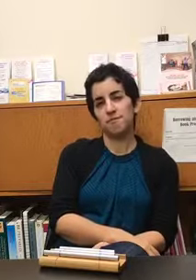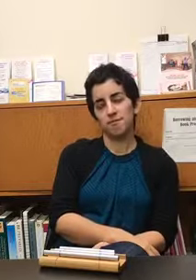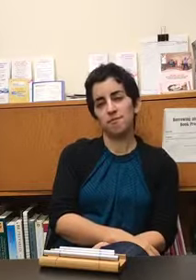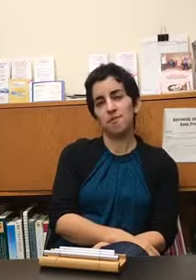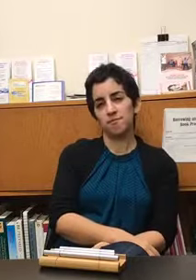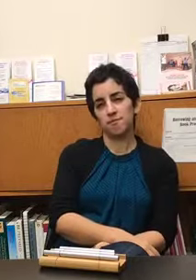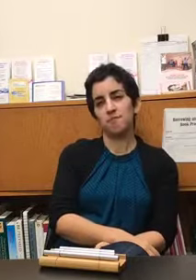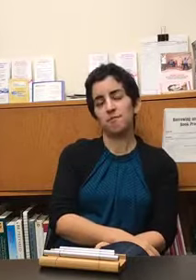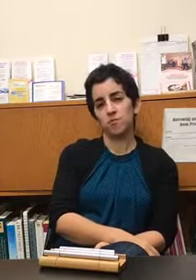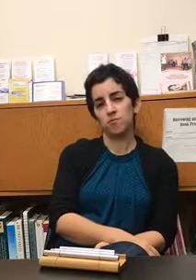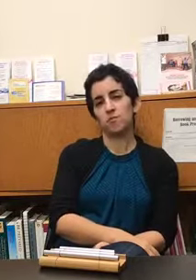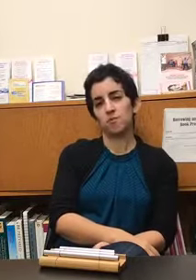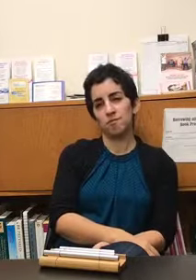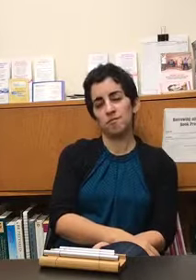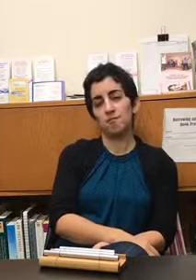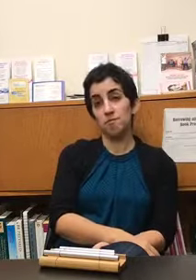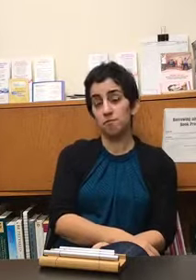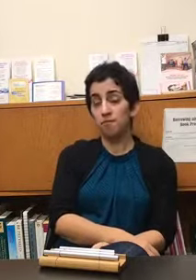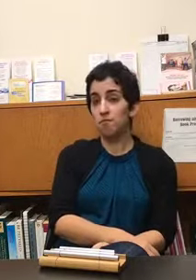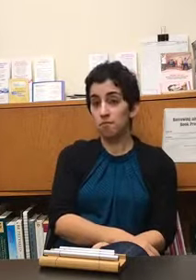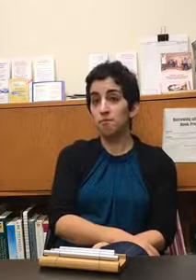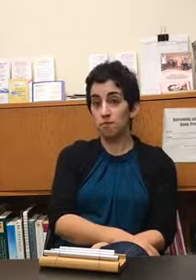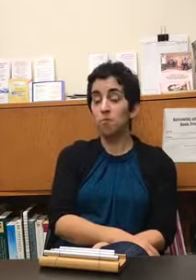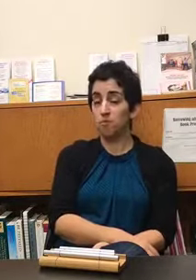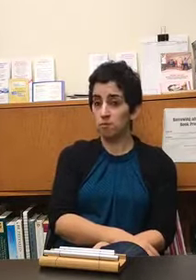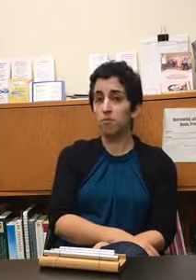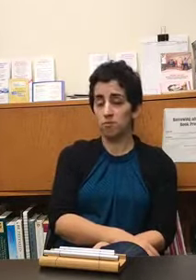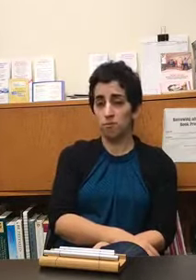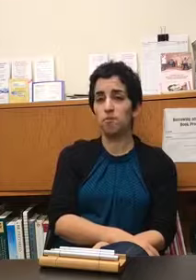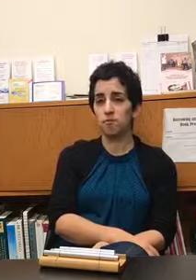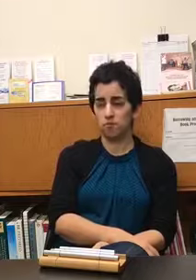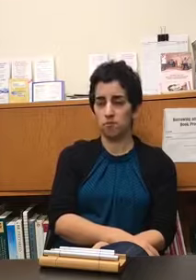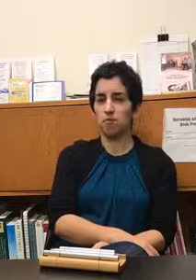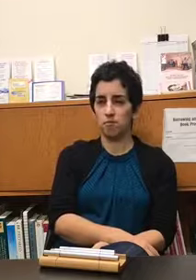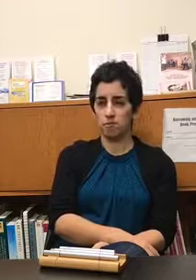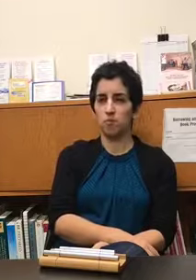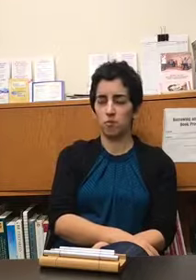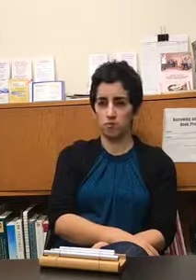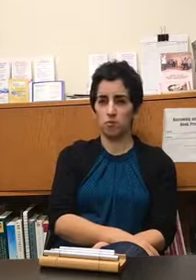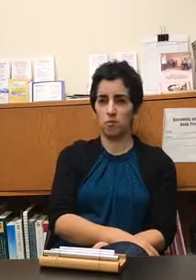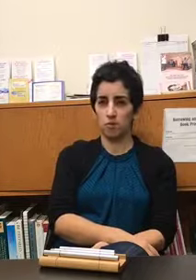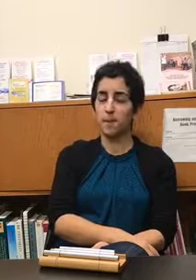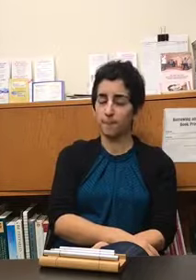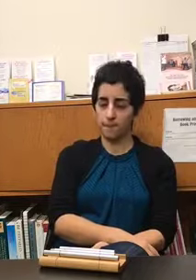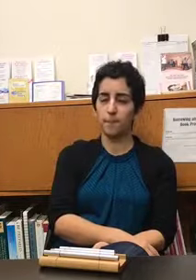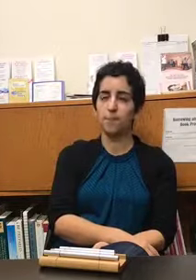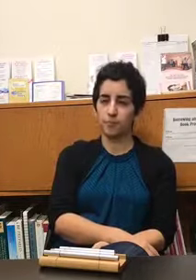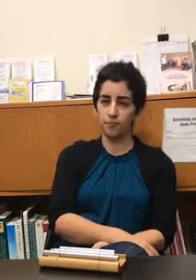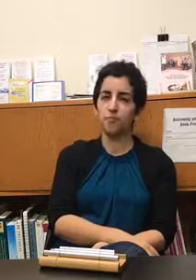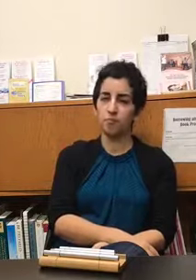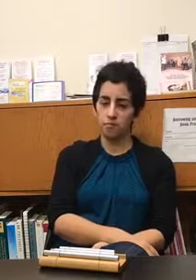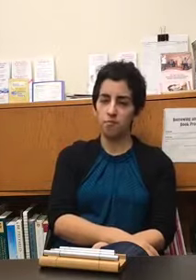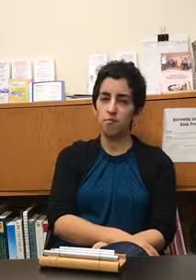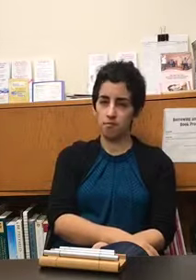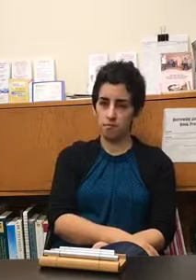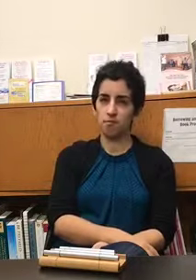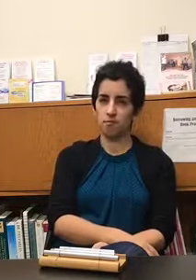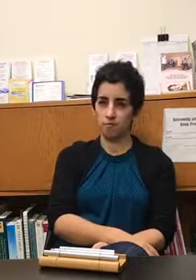deeper because the cancer diagnosis obviously there's going to be fear and anxiety but there are more levels of that